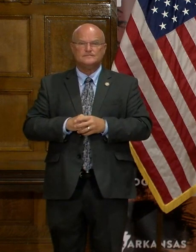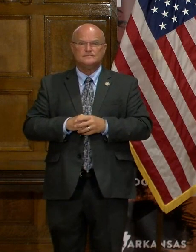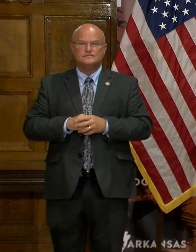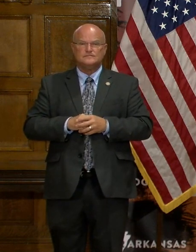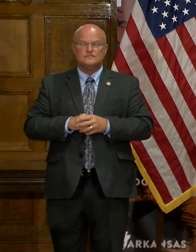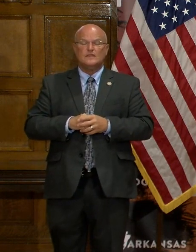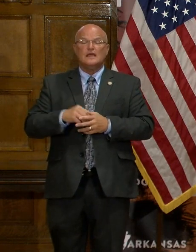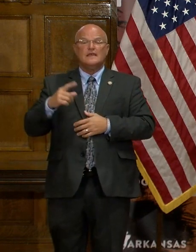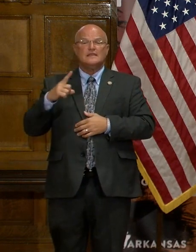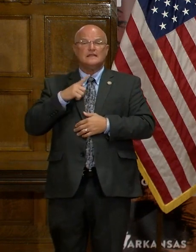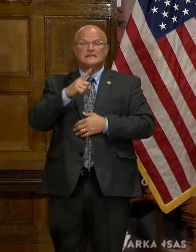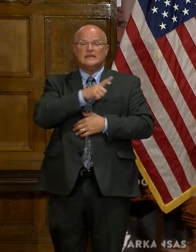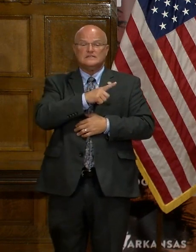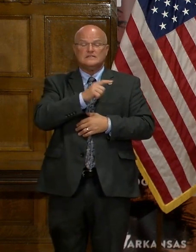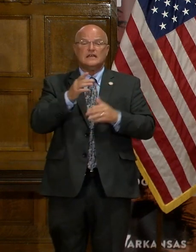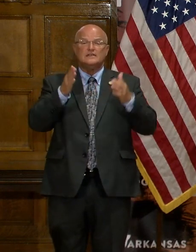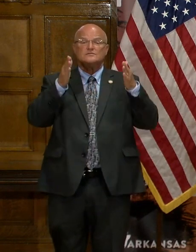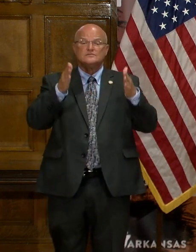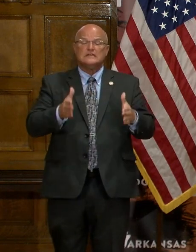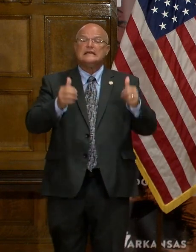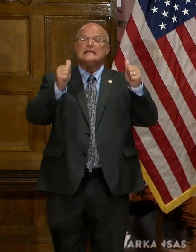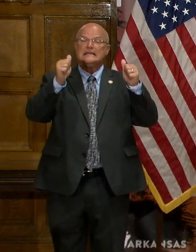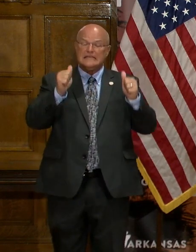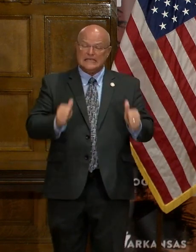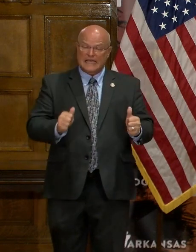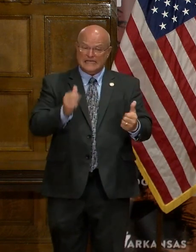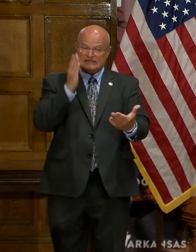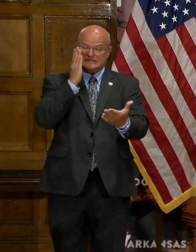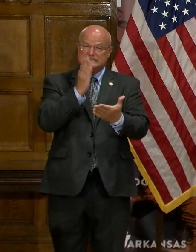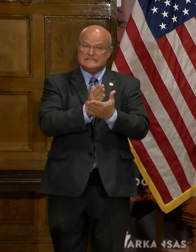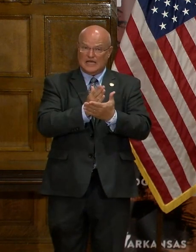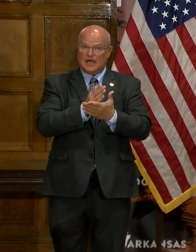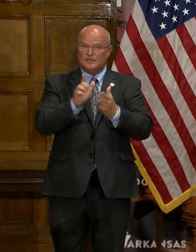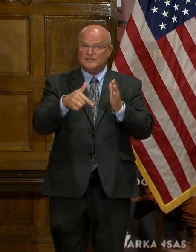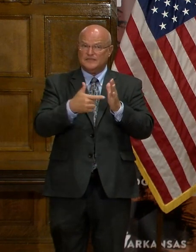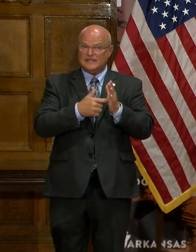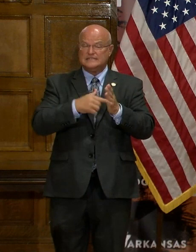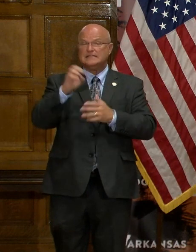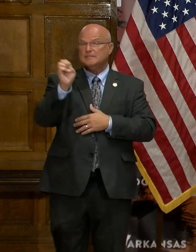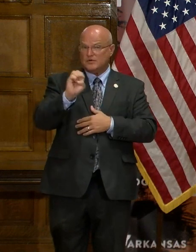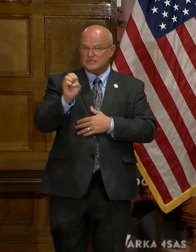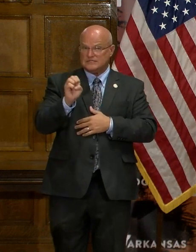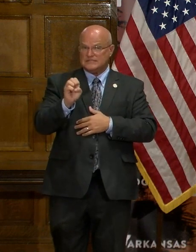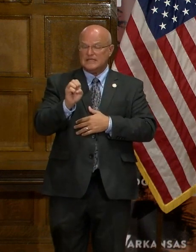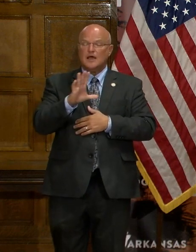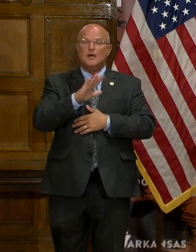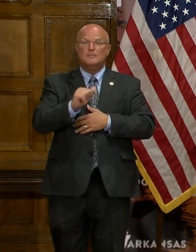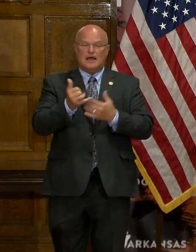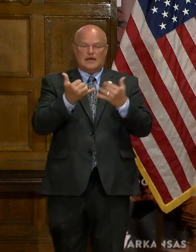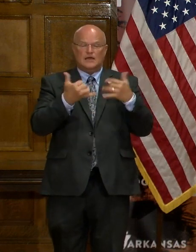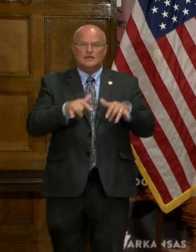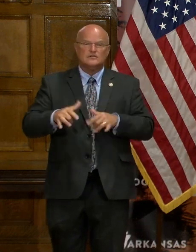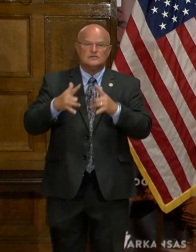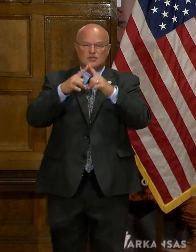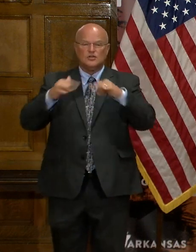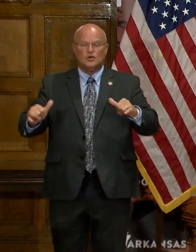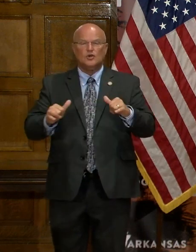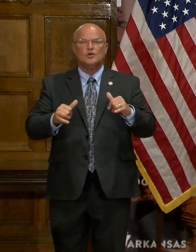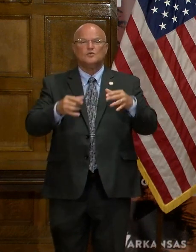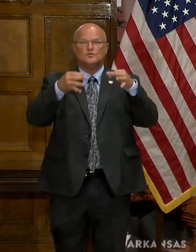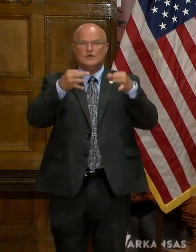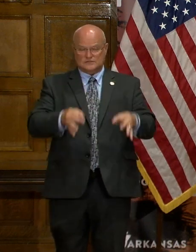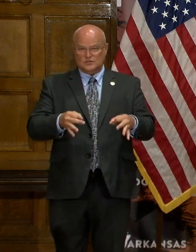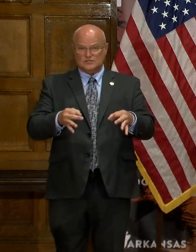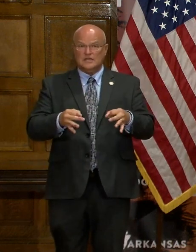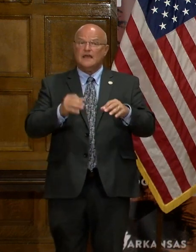have power to end the emergency if they chose to do so. They could do it by concurrent resolution, which means they can call a